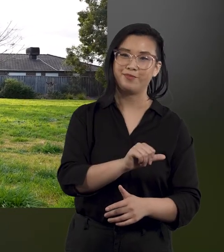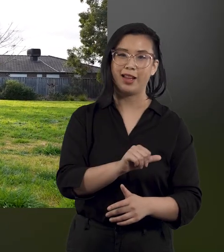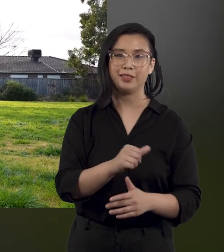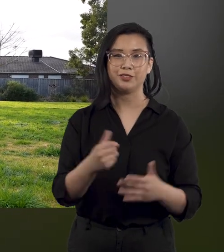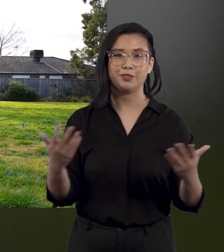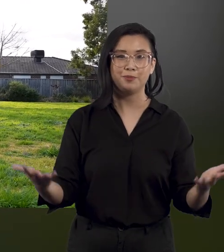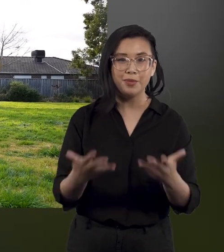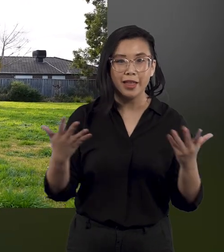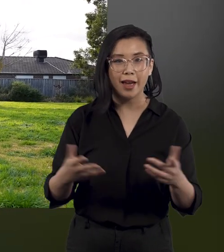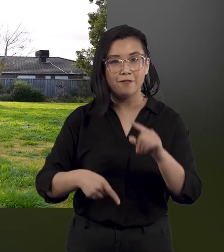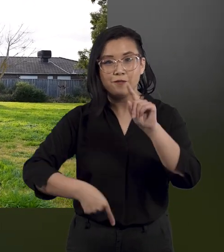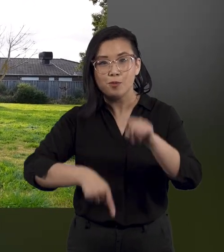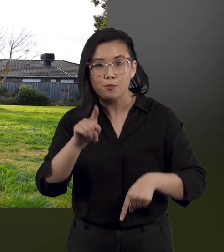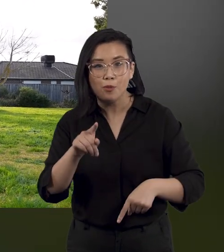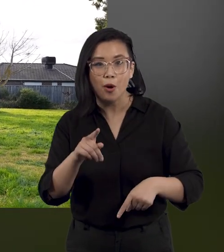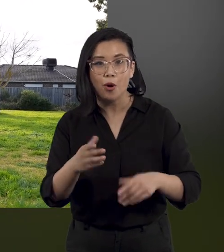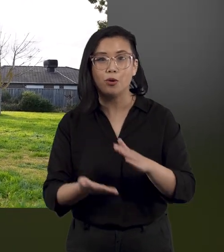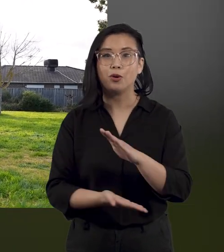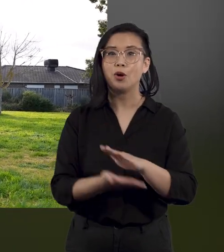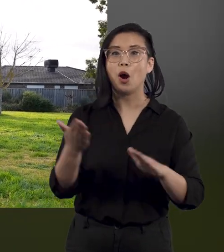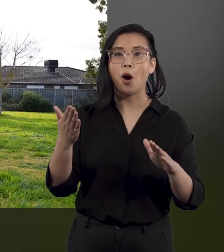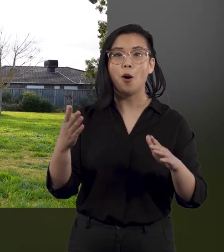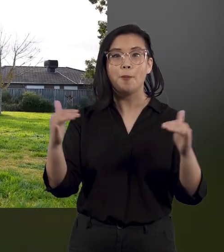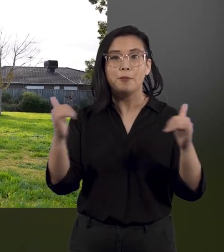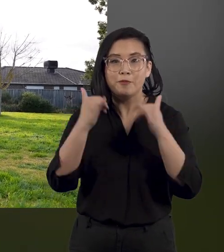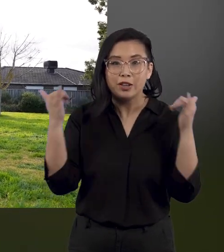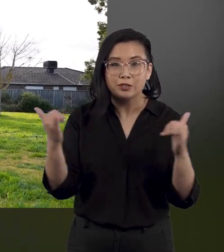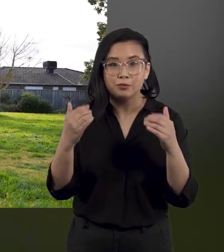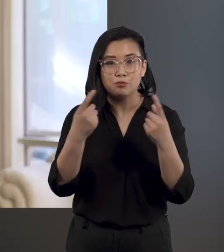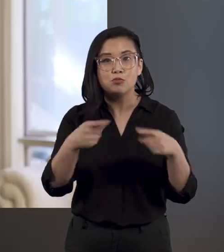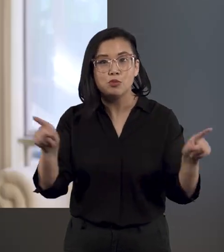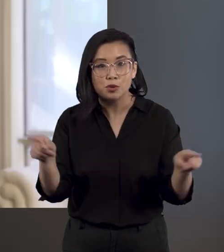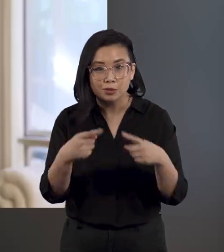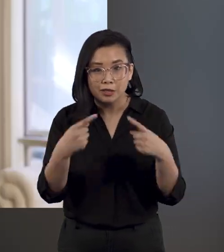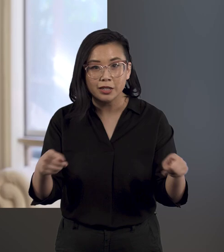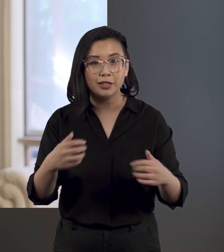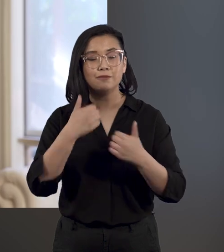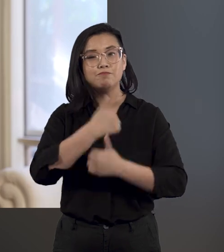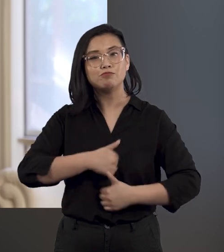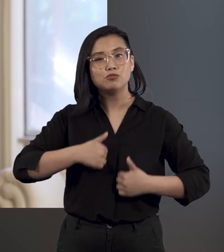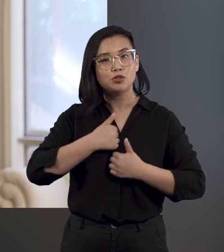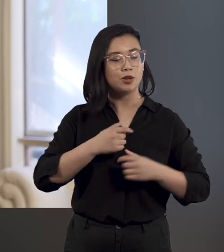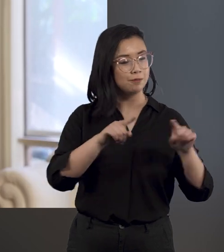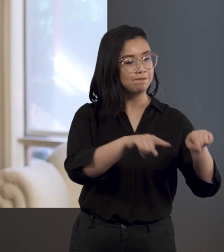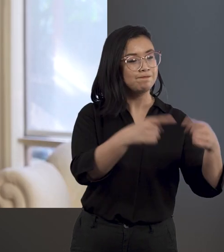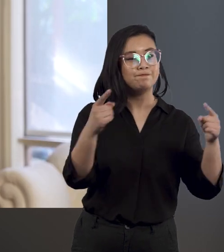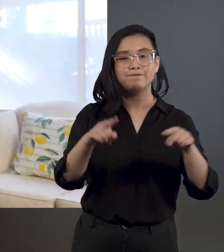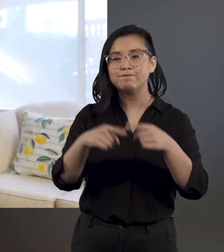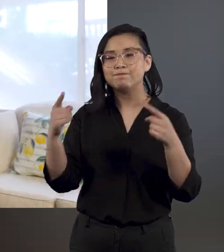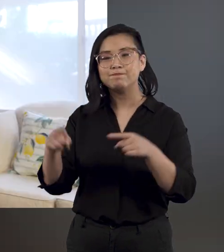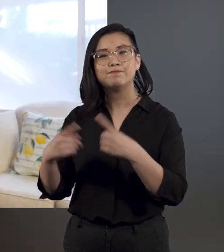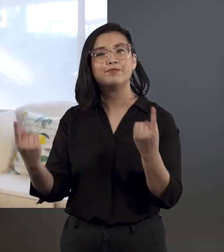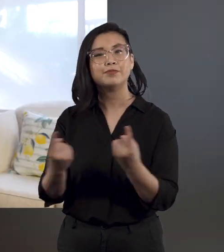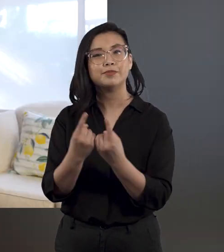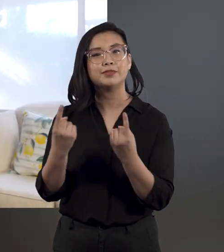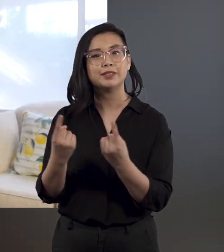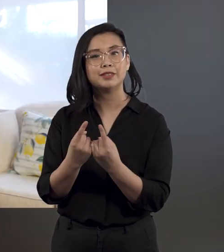footy and going to music festivals. Enjoy the things that we love to do again. And seeing our teams play,